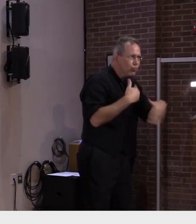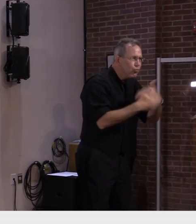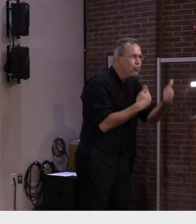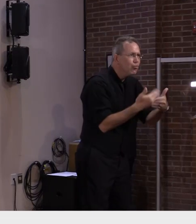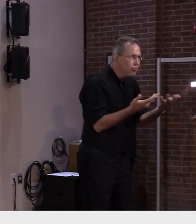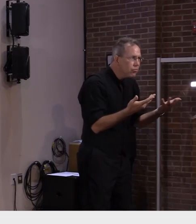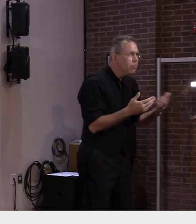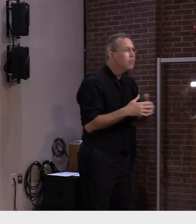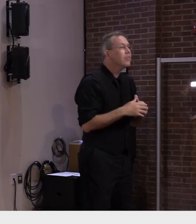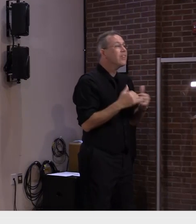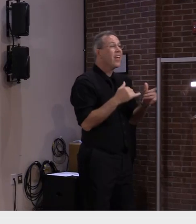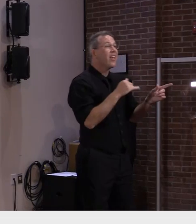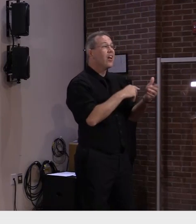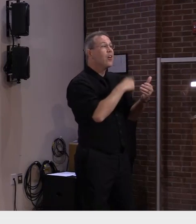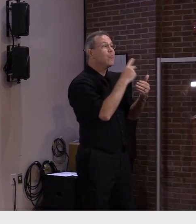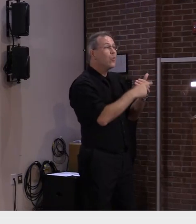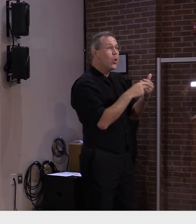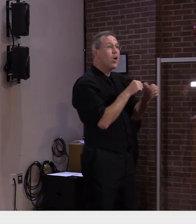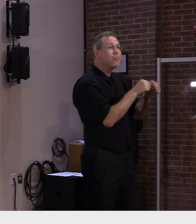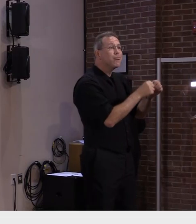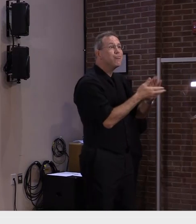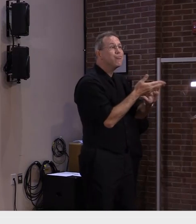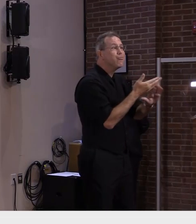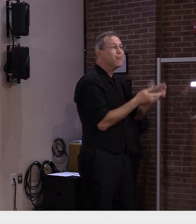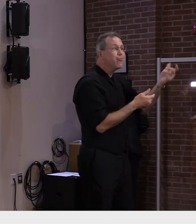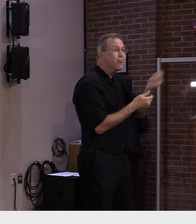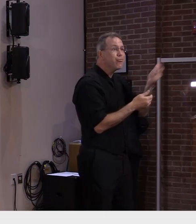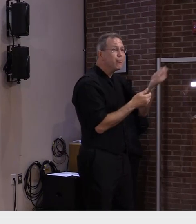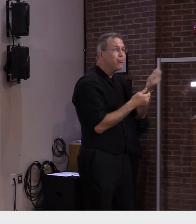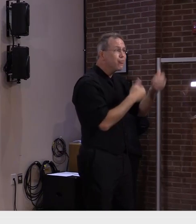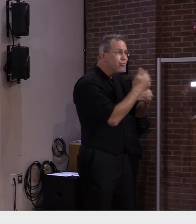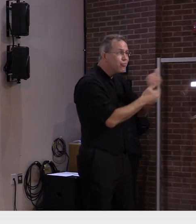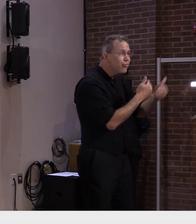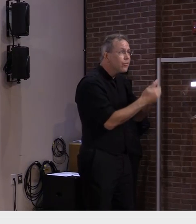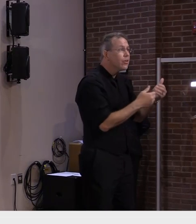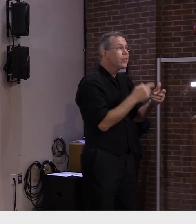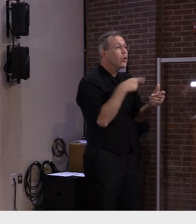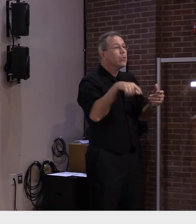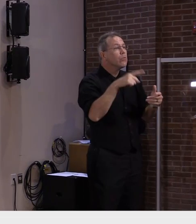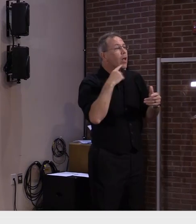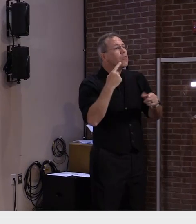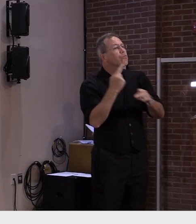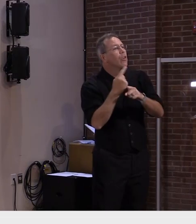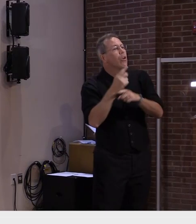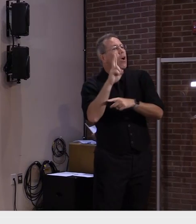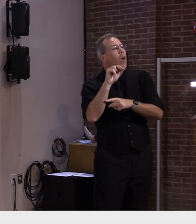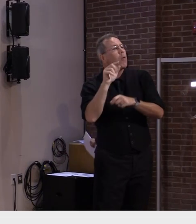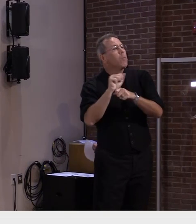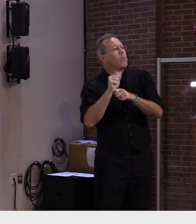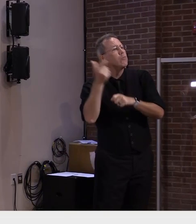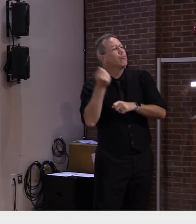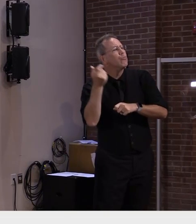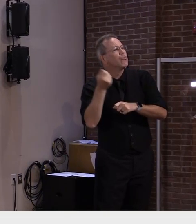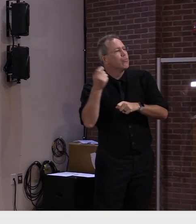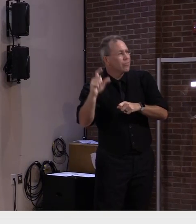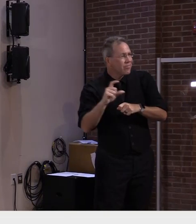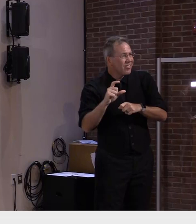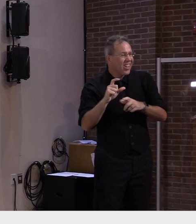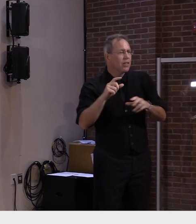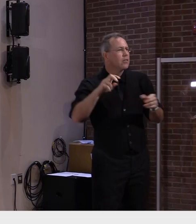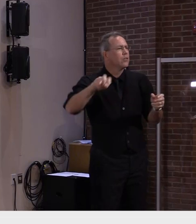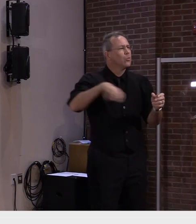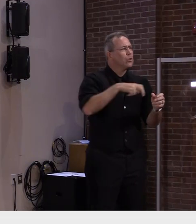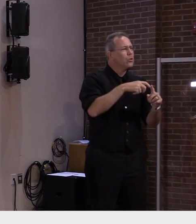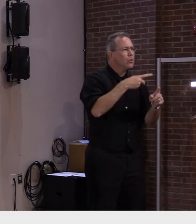which has allowed claimants in regular UI to continue to file after they exhausted their state benefits and